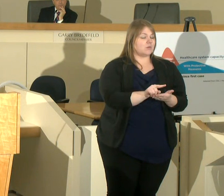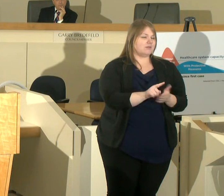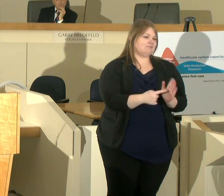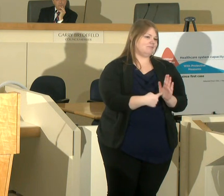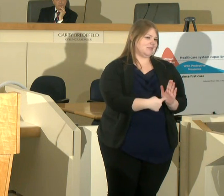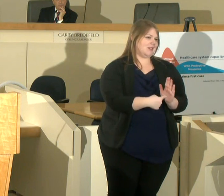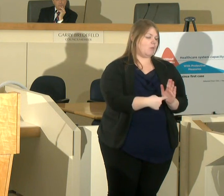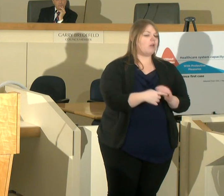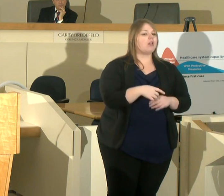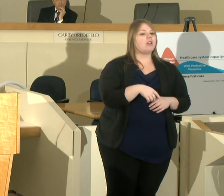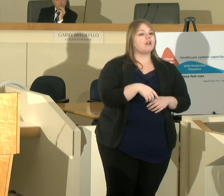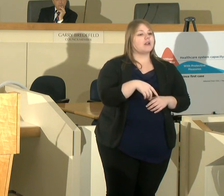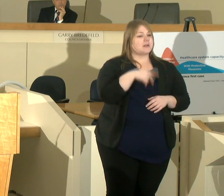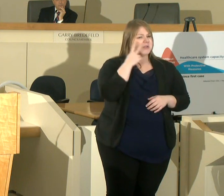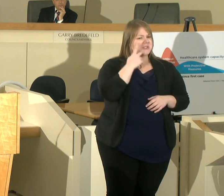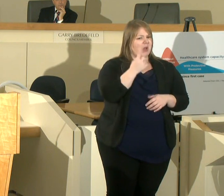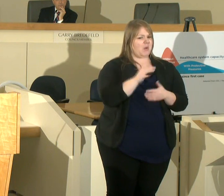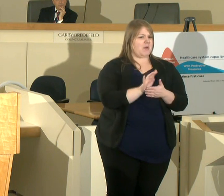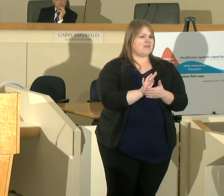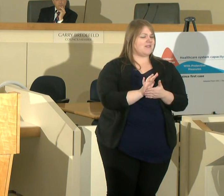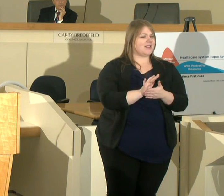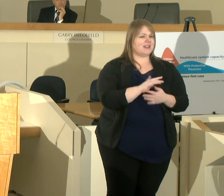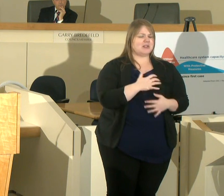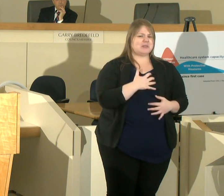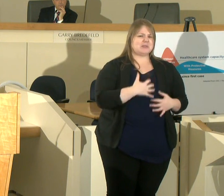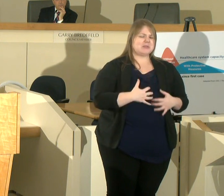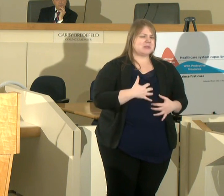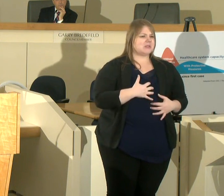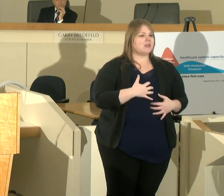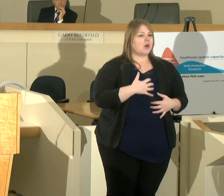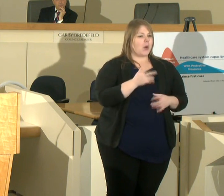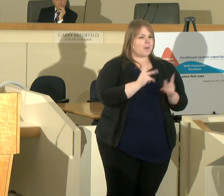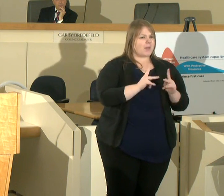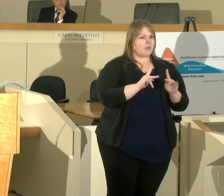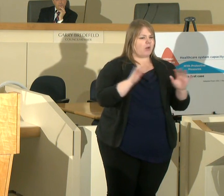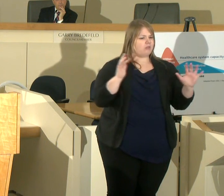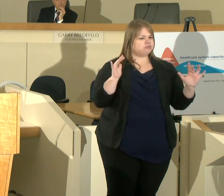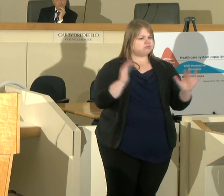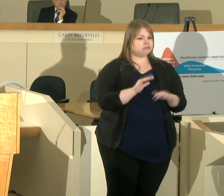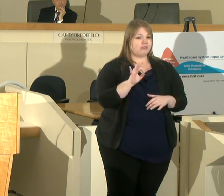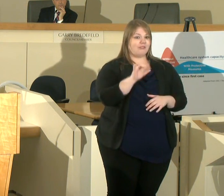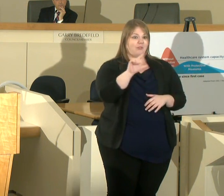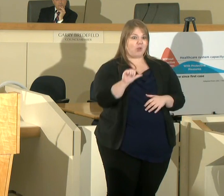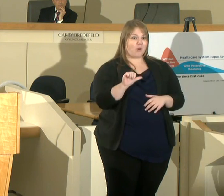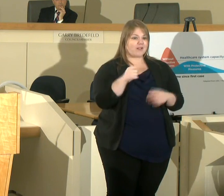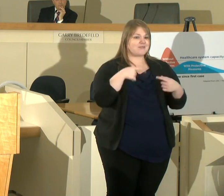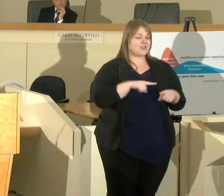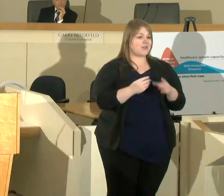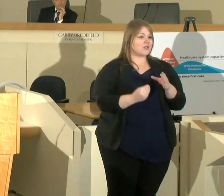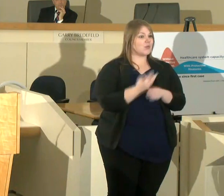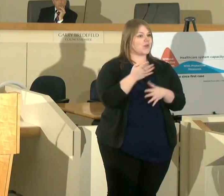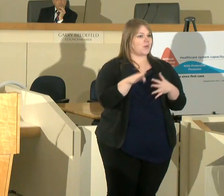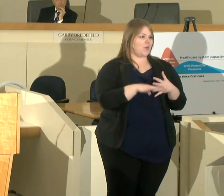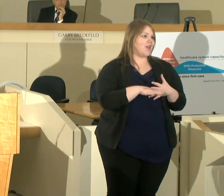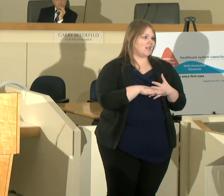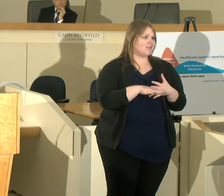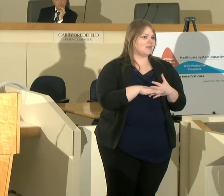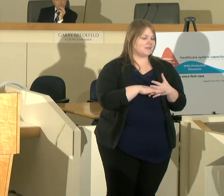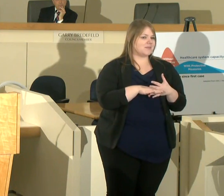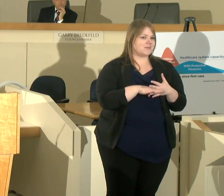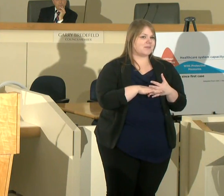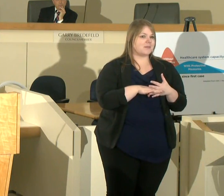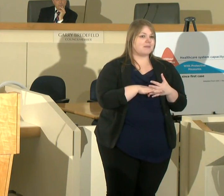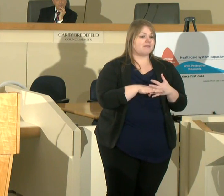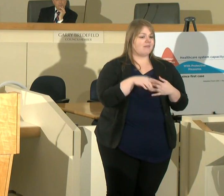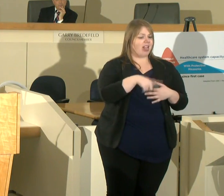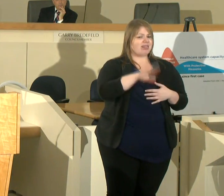we saw disturbing videos of crowds in florida during spring break as